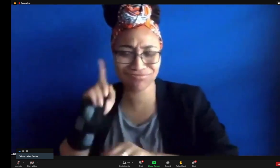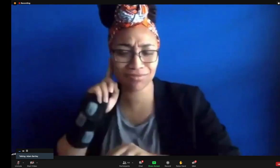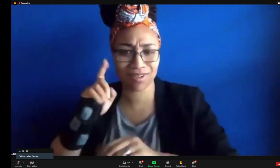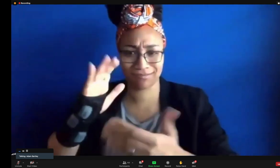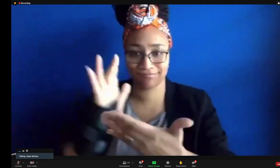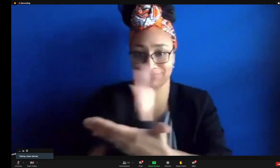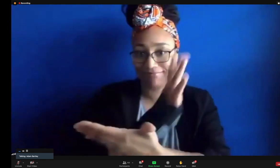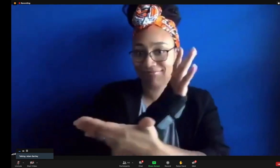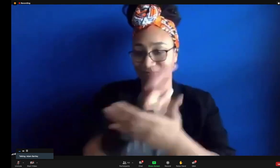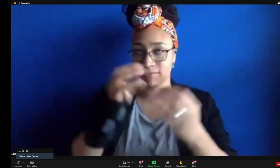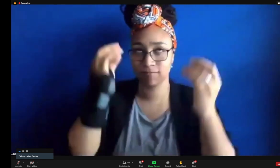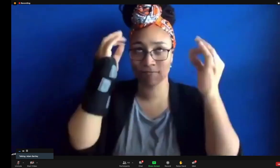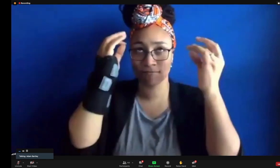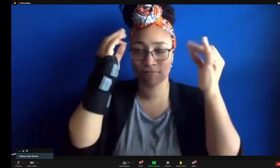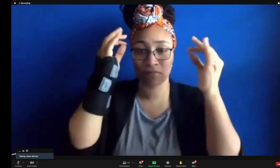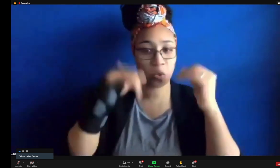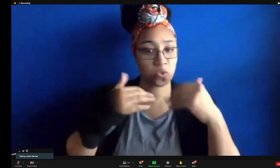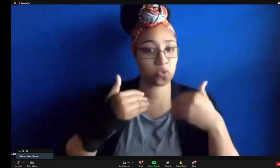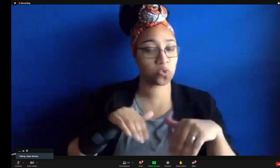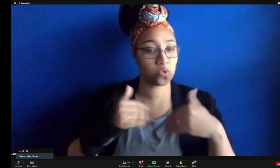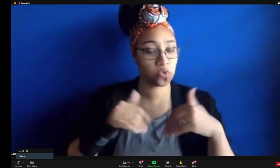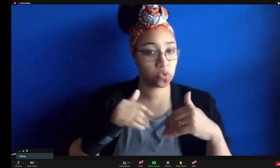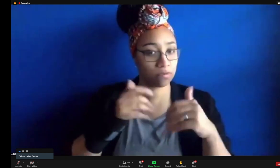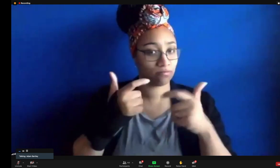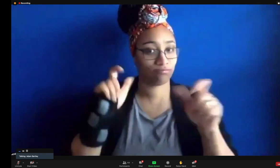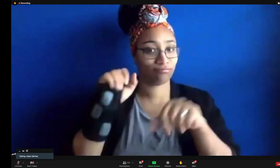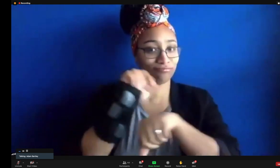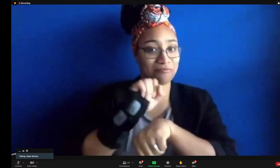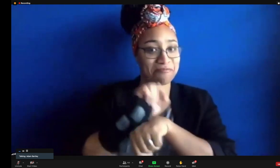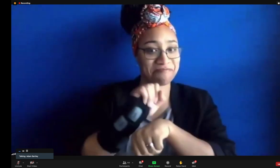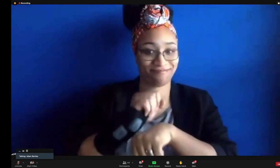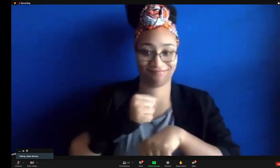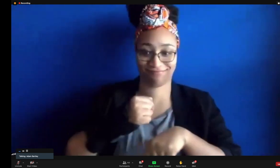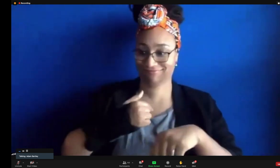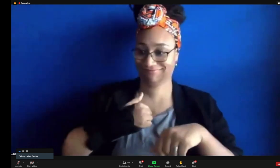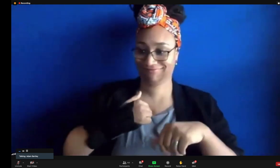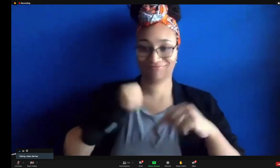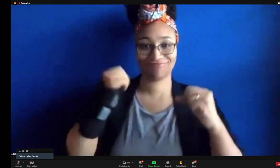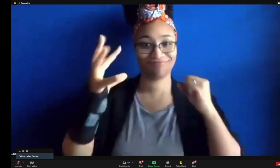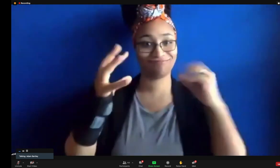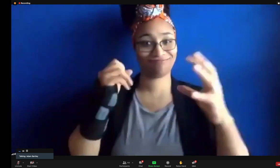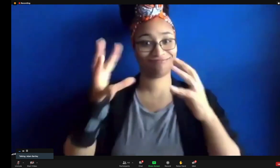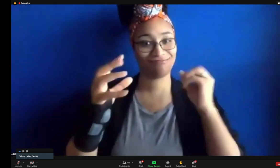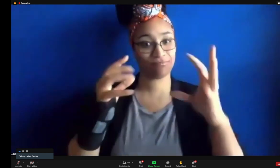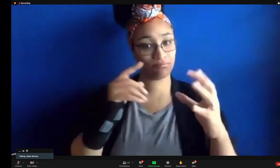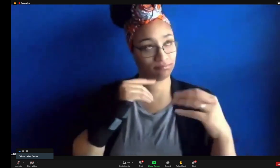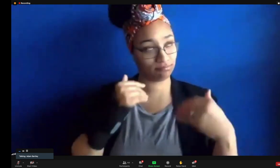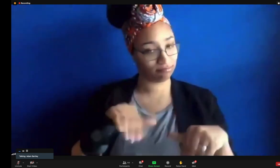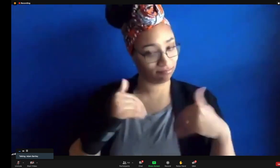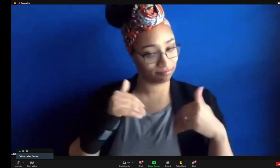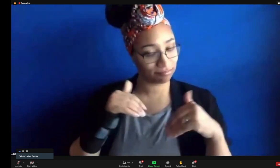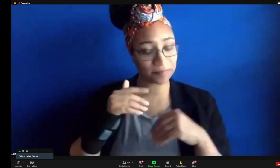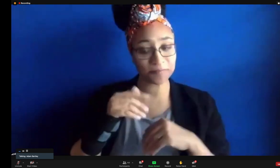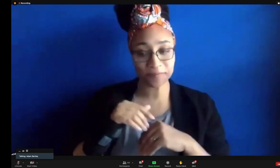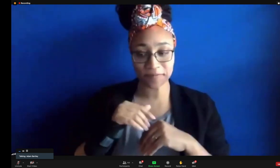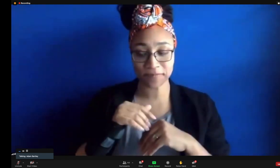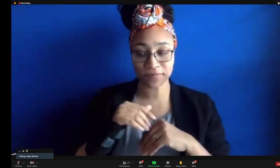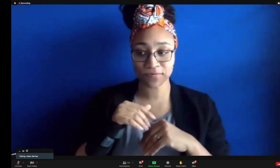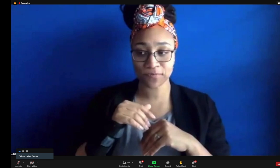later in life, people who have been born deaf and raised with the language. Actually, this content is important to all of them, and I'm so proud to be a performer